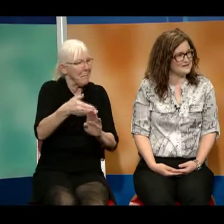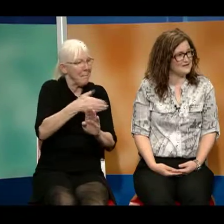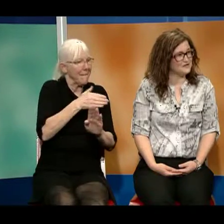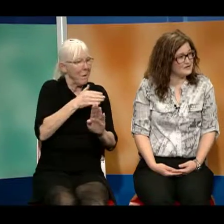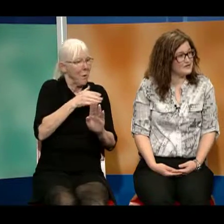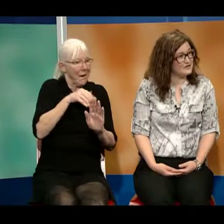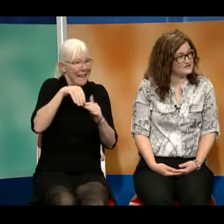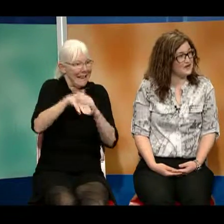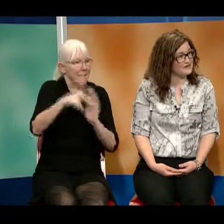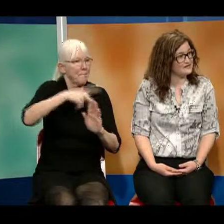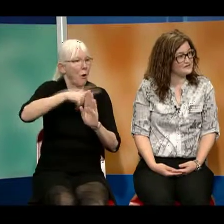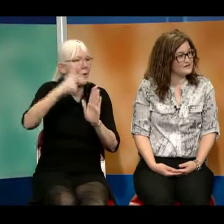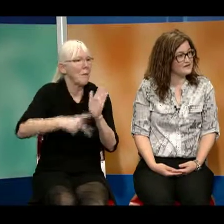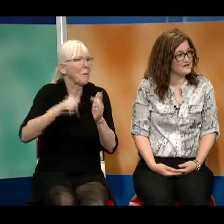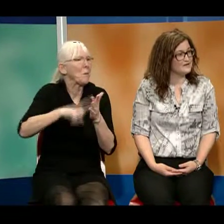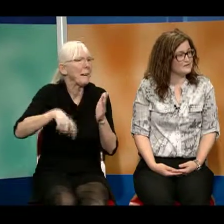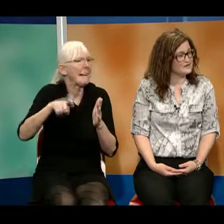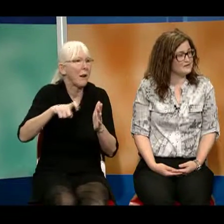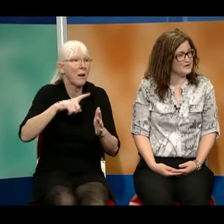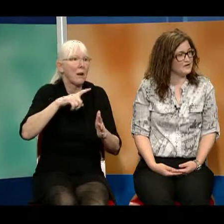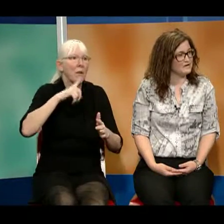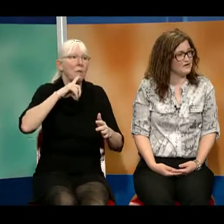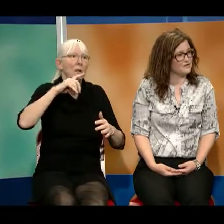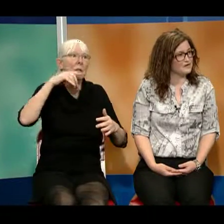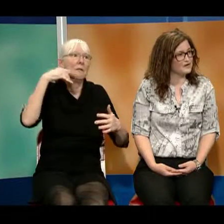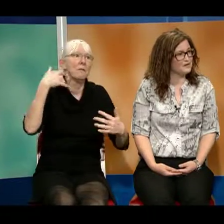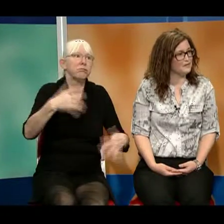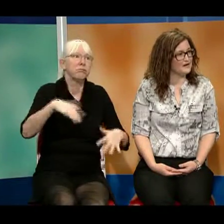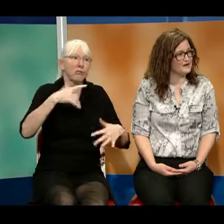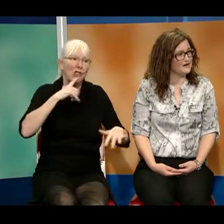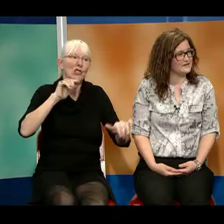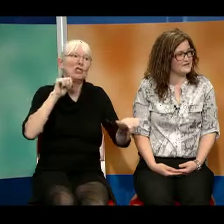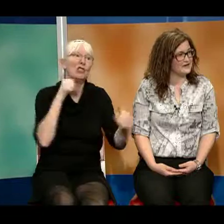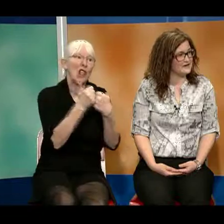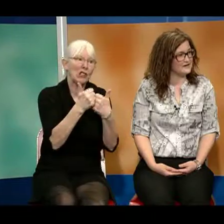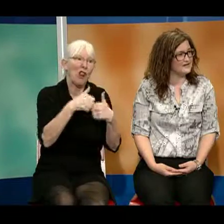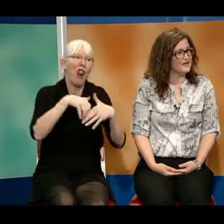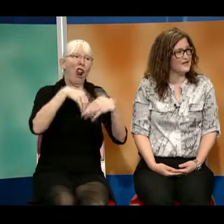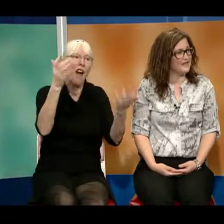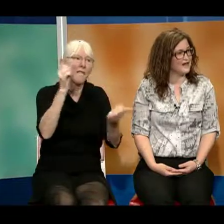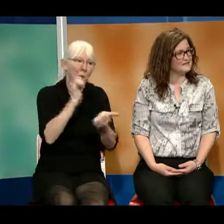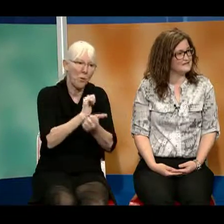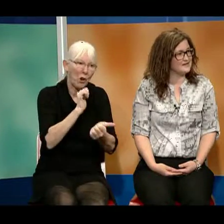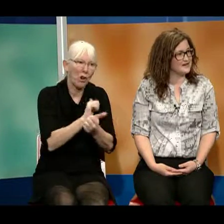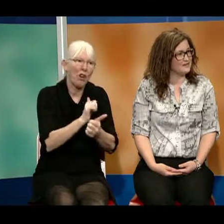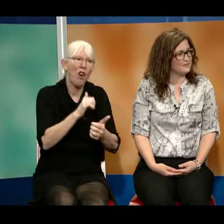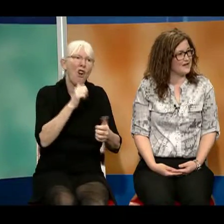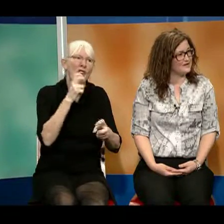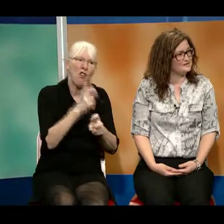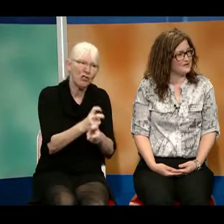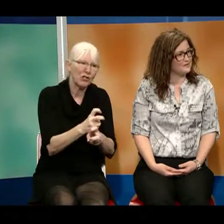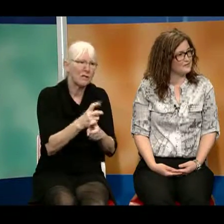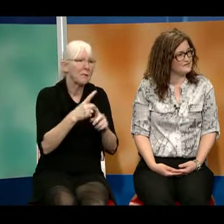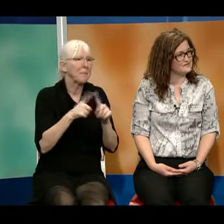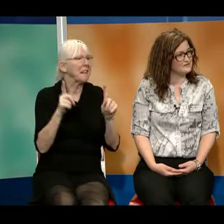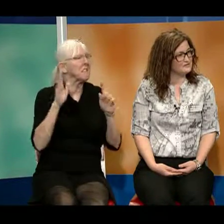going to be a challenge. It was going to be a lot of hard work, but I decided that that is what I wanted to do.